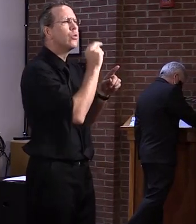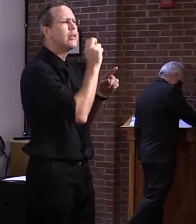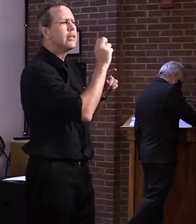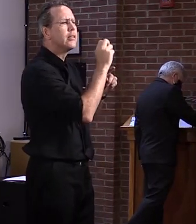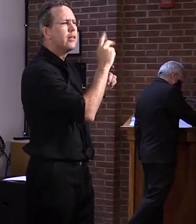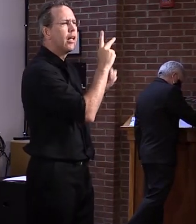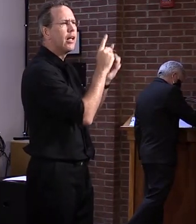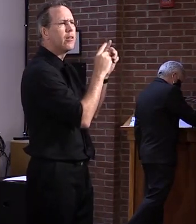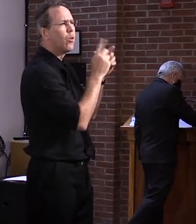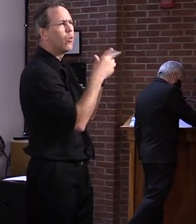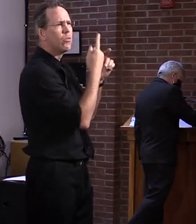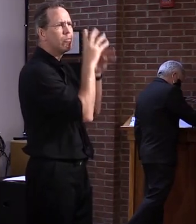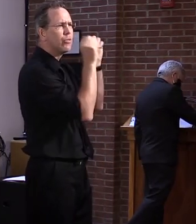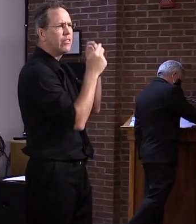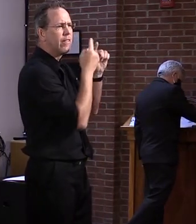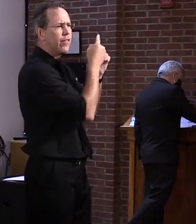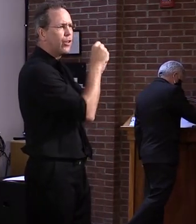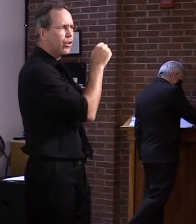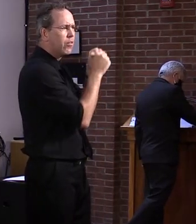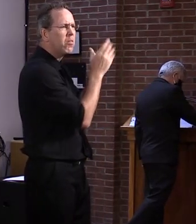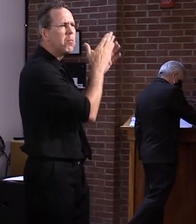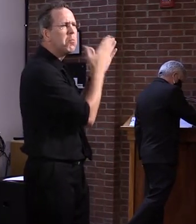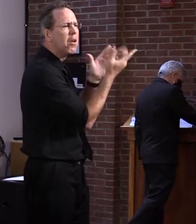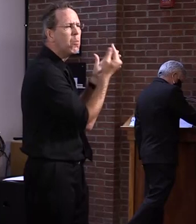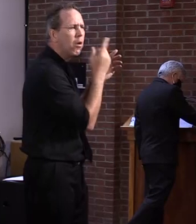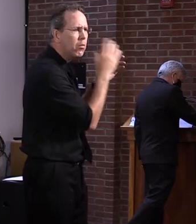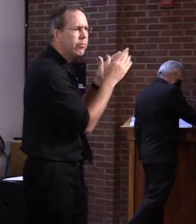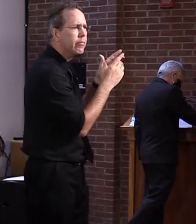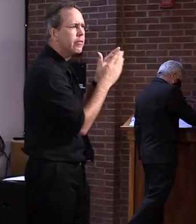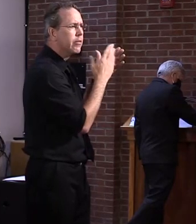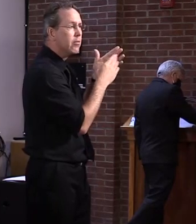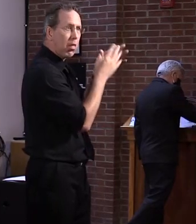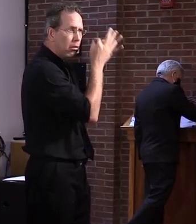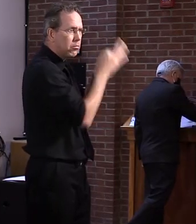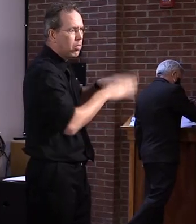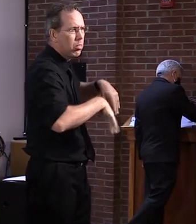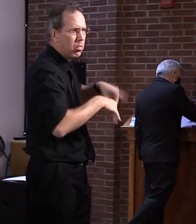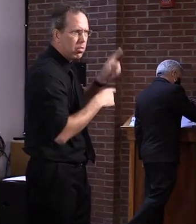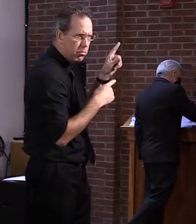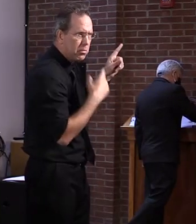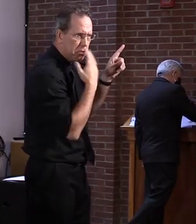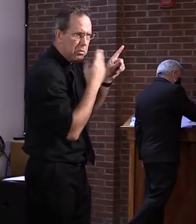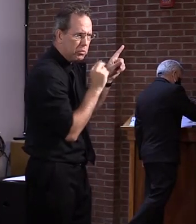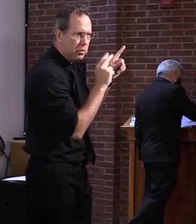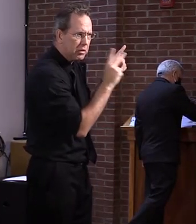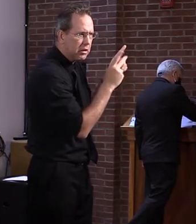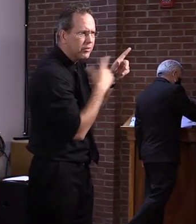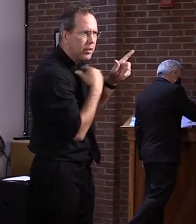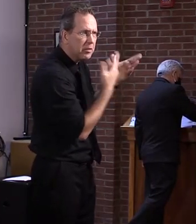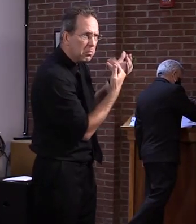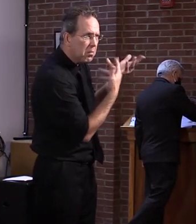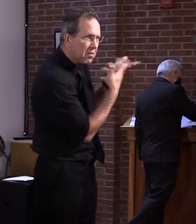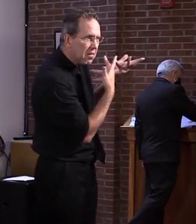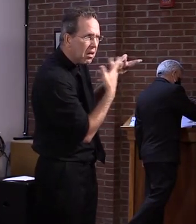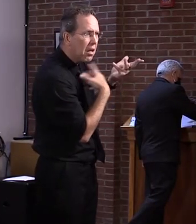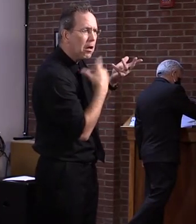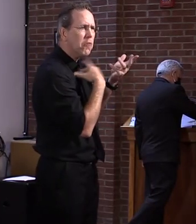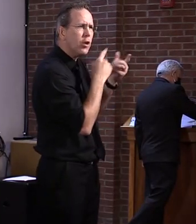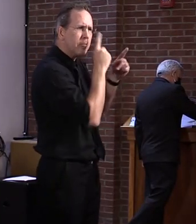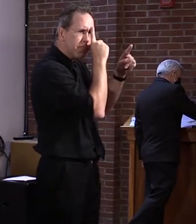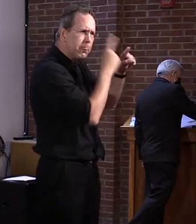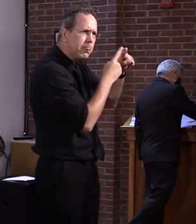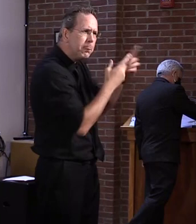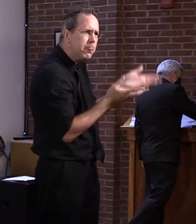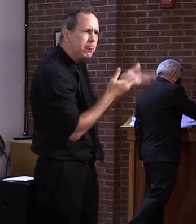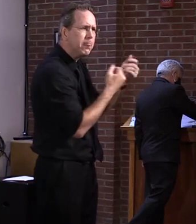dynamic, but he also feels fairly confident, uh, that they're heading in a good direction. So I think it's a little, I know it sounds early or it doesn't sound early